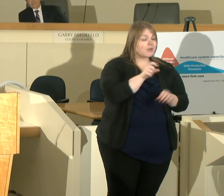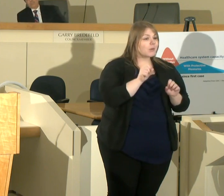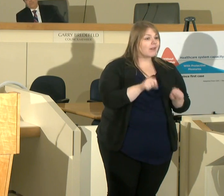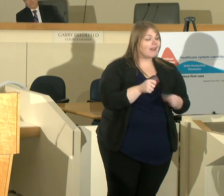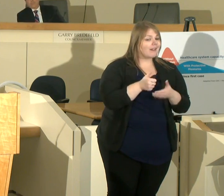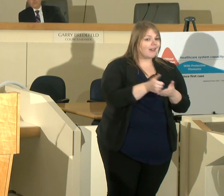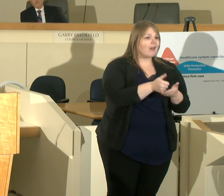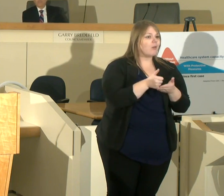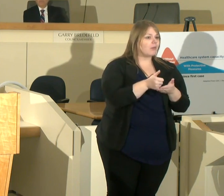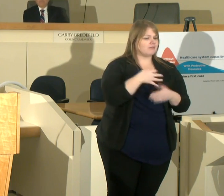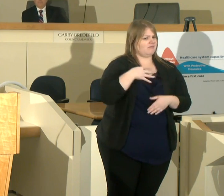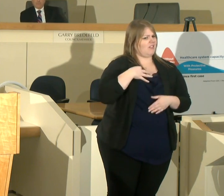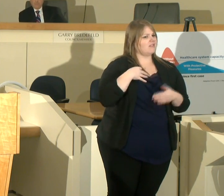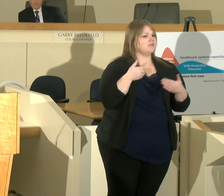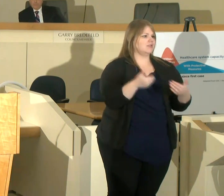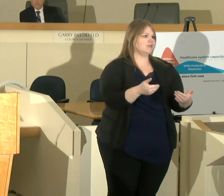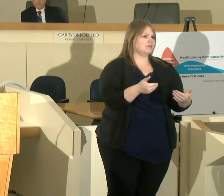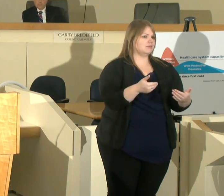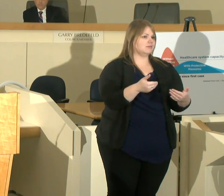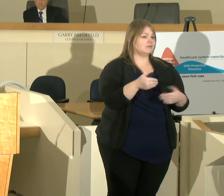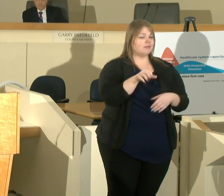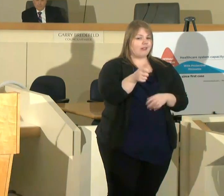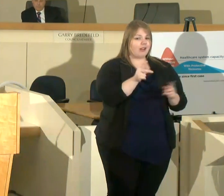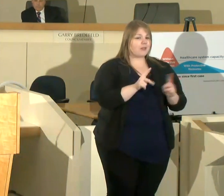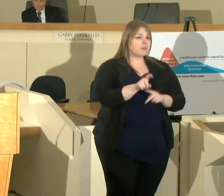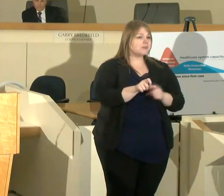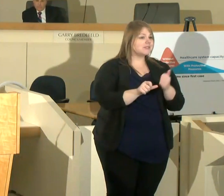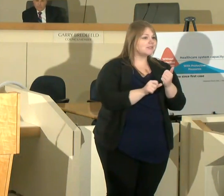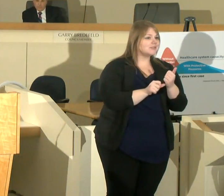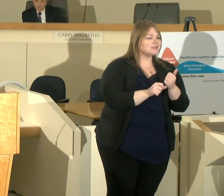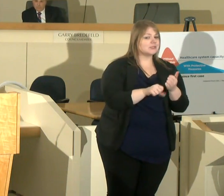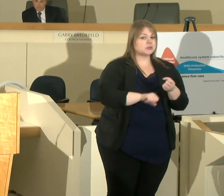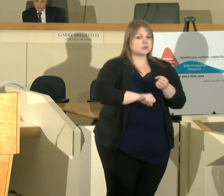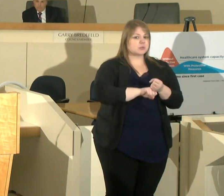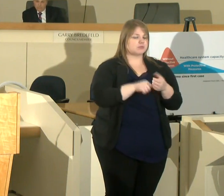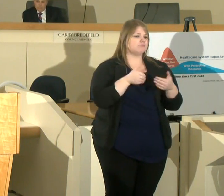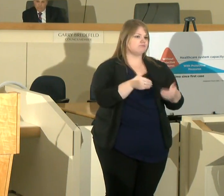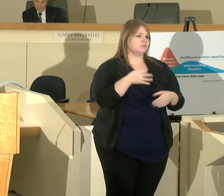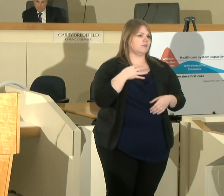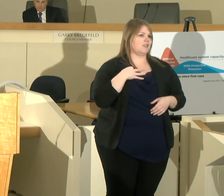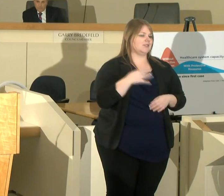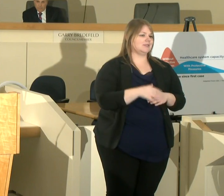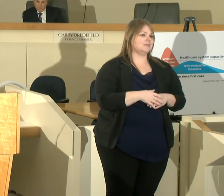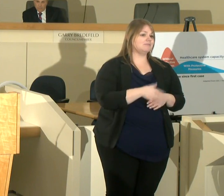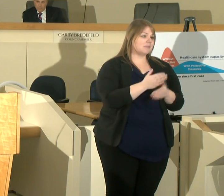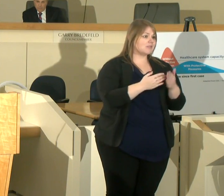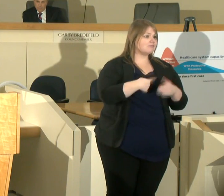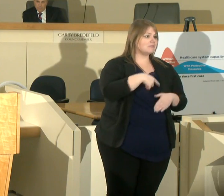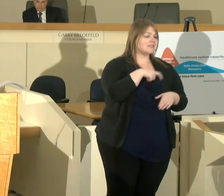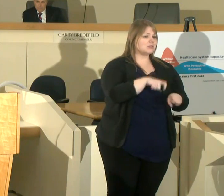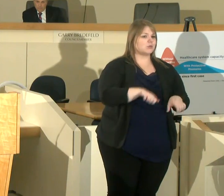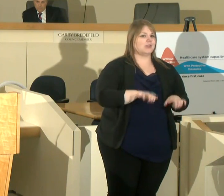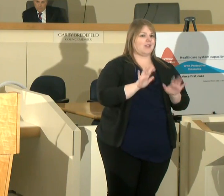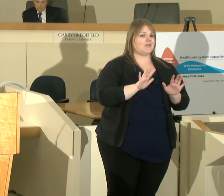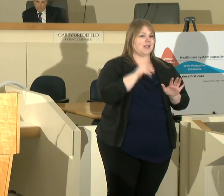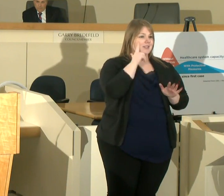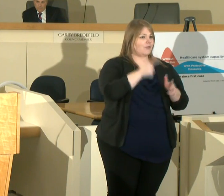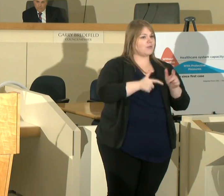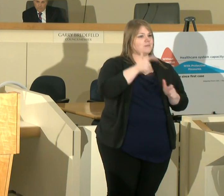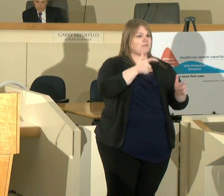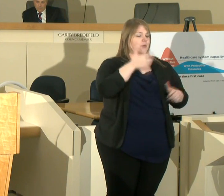help those who need assistance and support we have to make sacrifices for the greater good